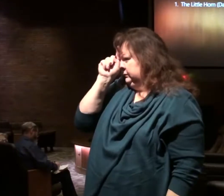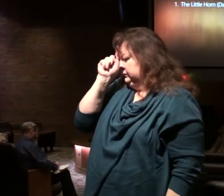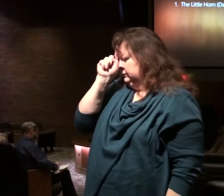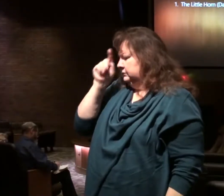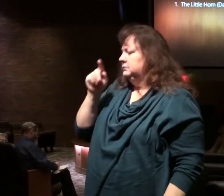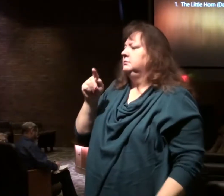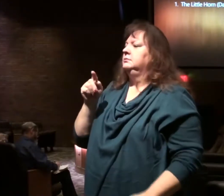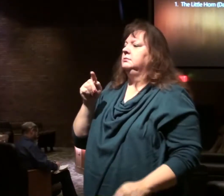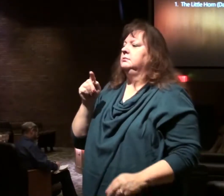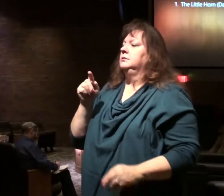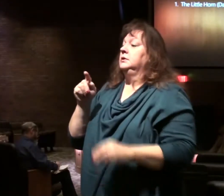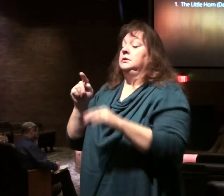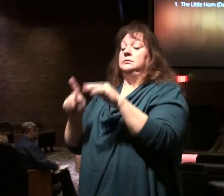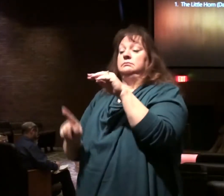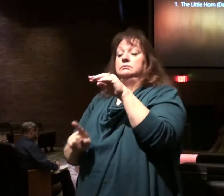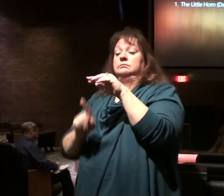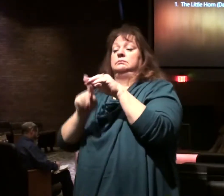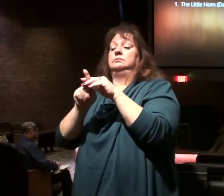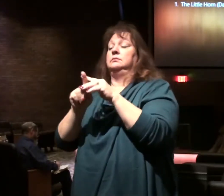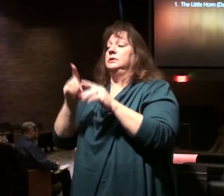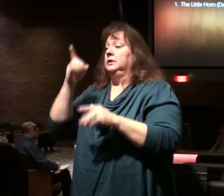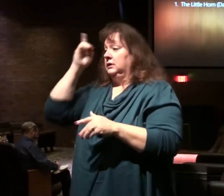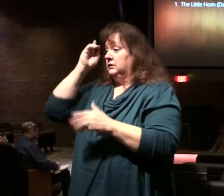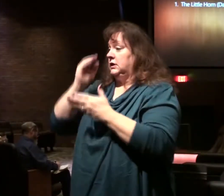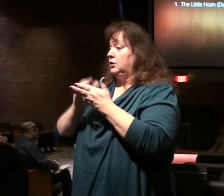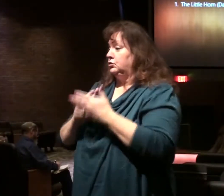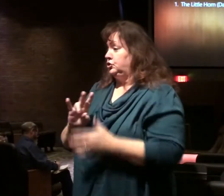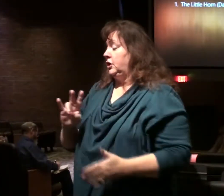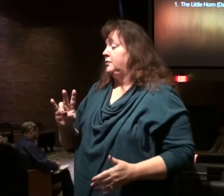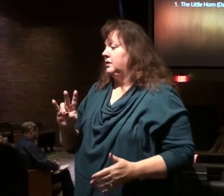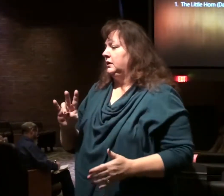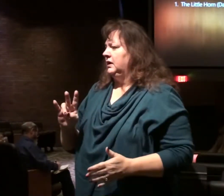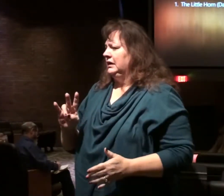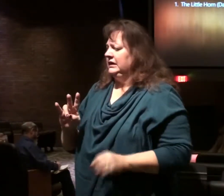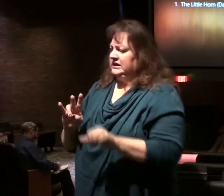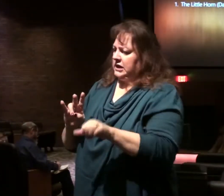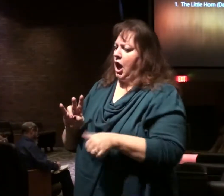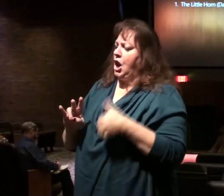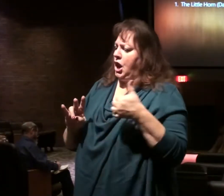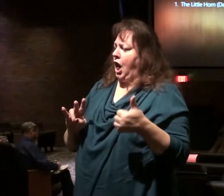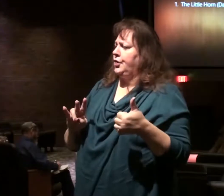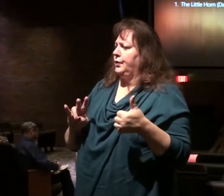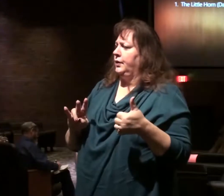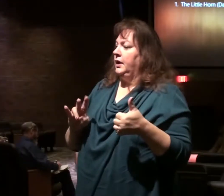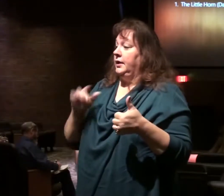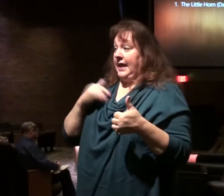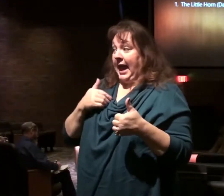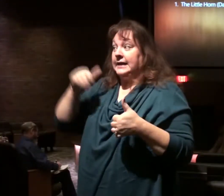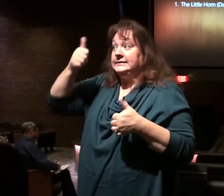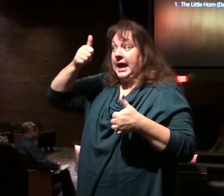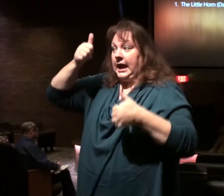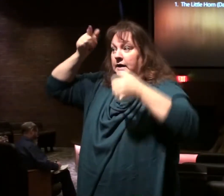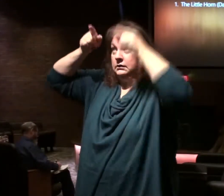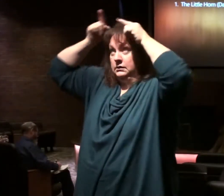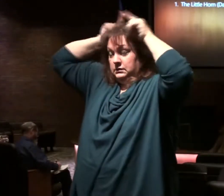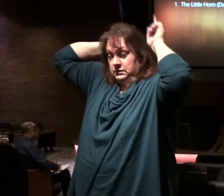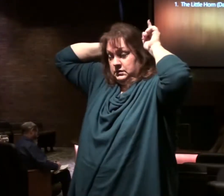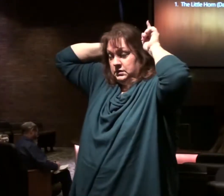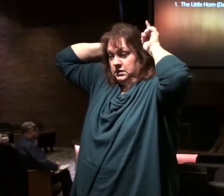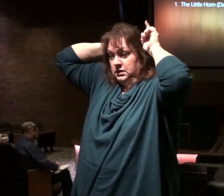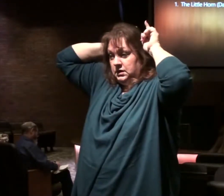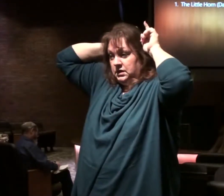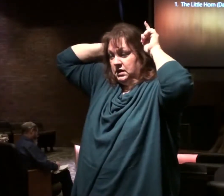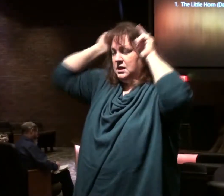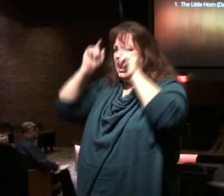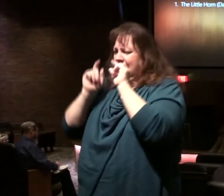He comes upon to the sea here in Daniel 7 as another horn. Because there were ten horns. And then